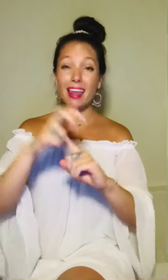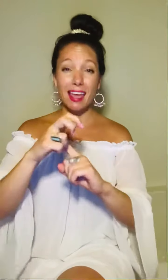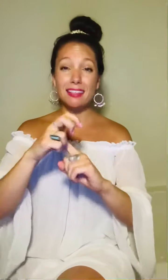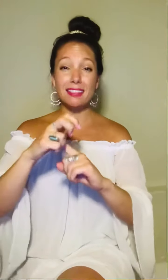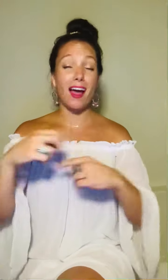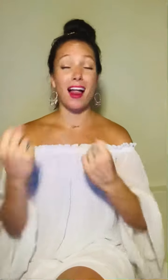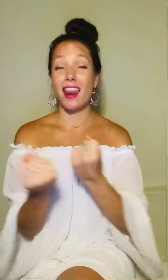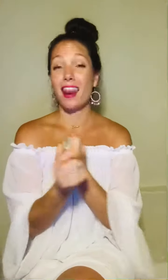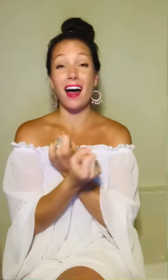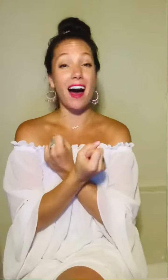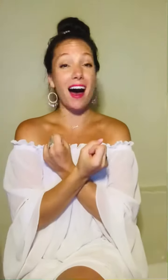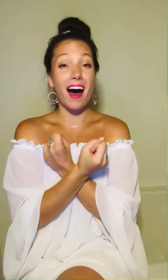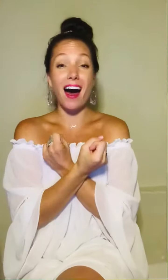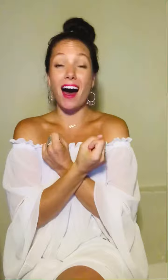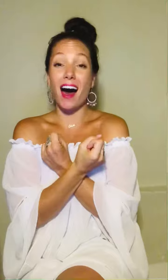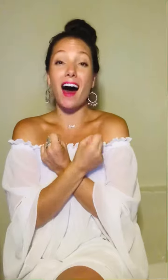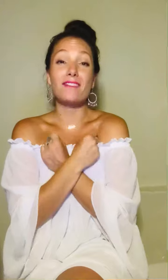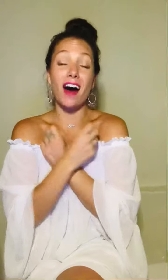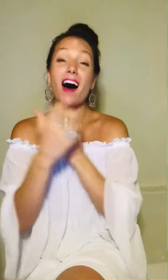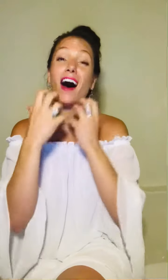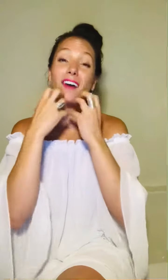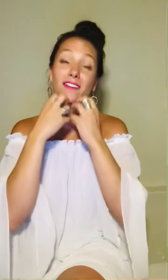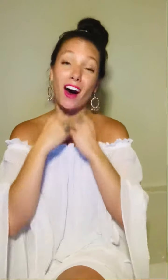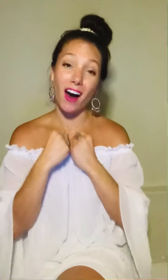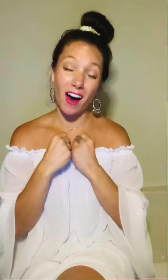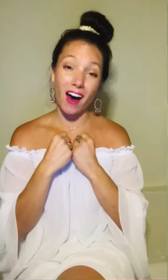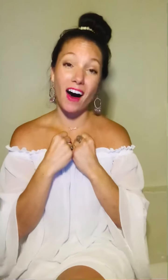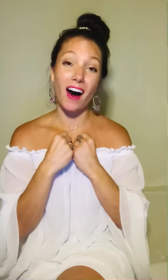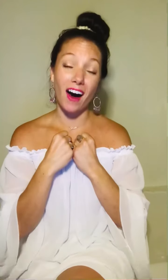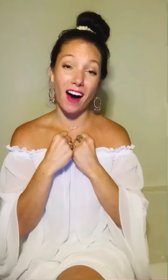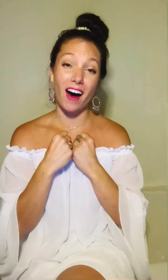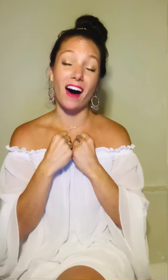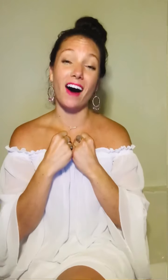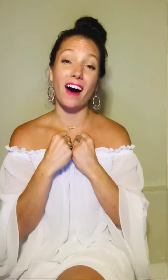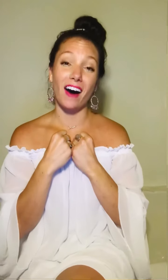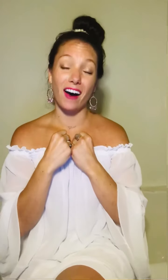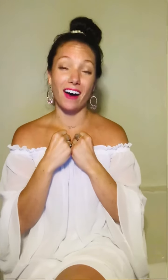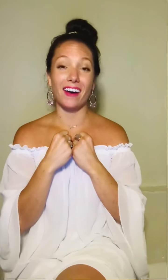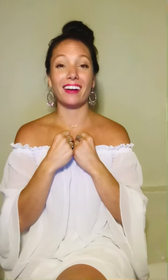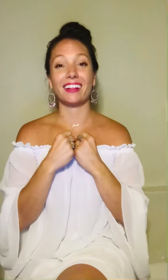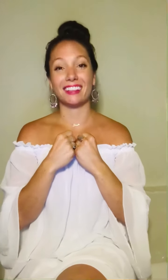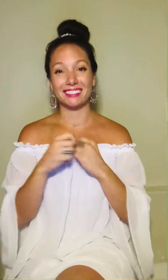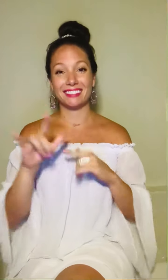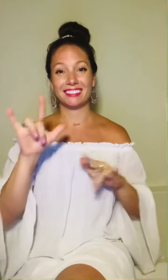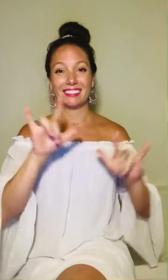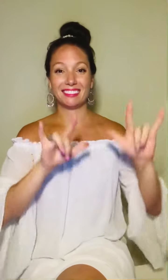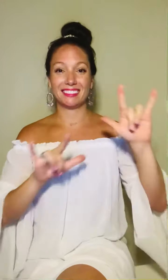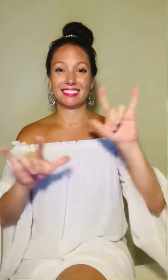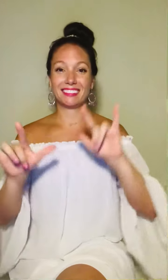love of all It is the